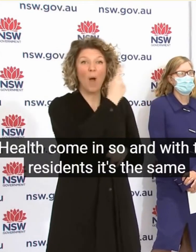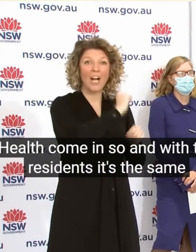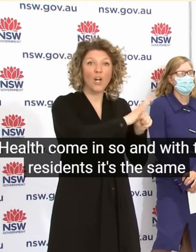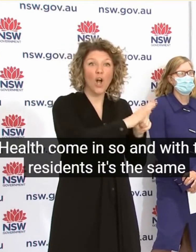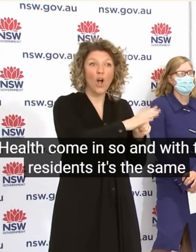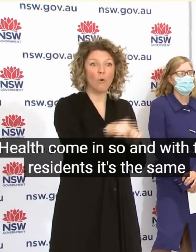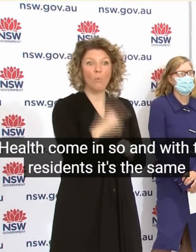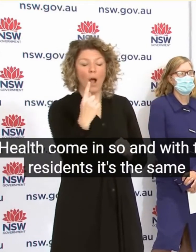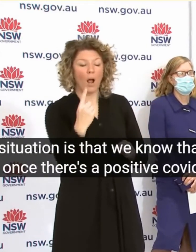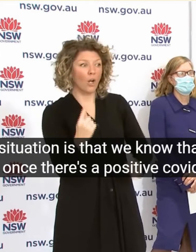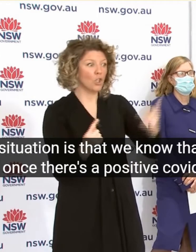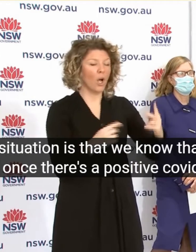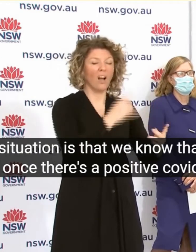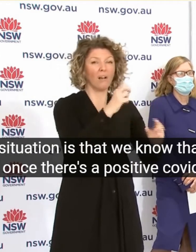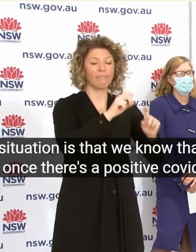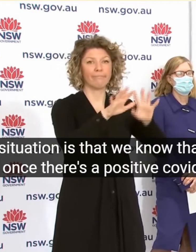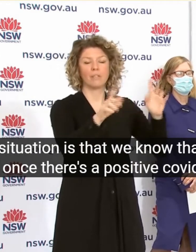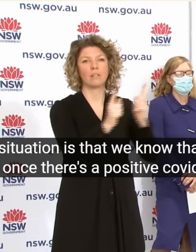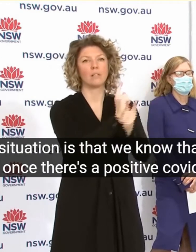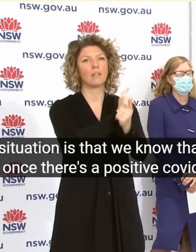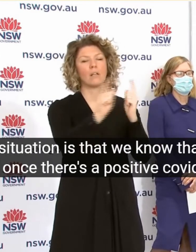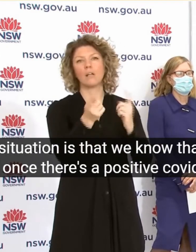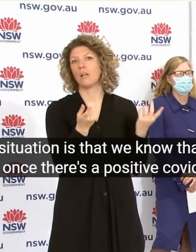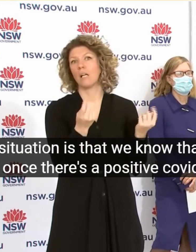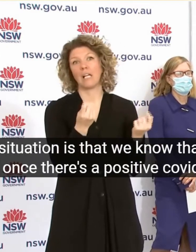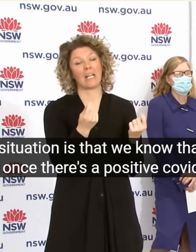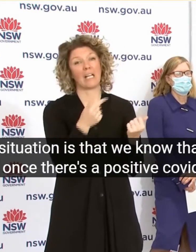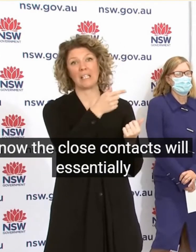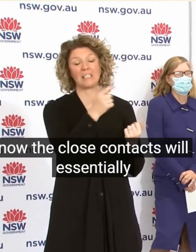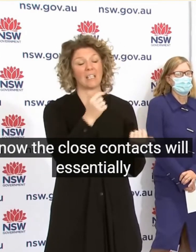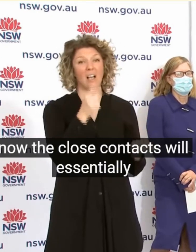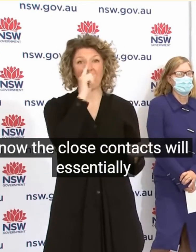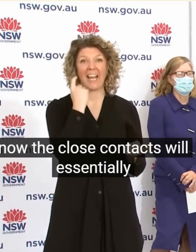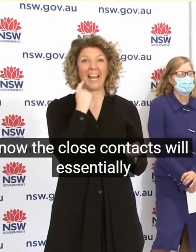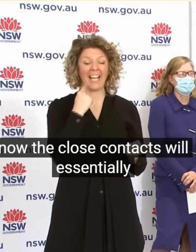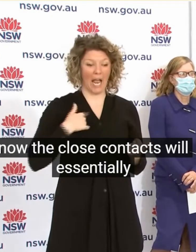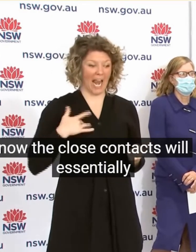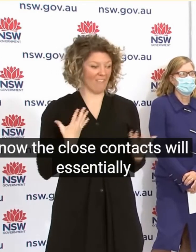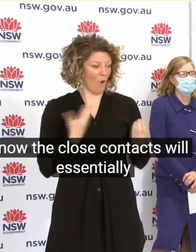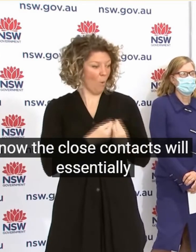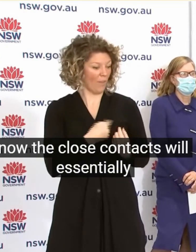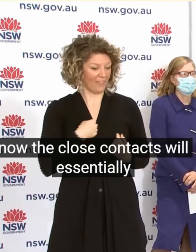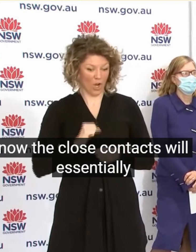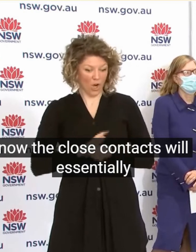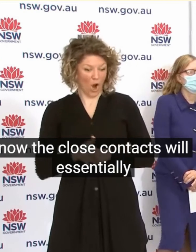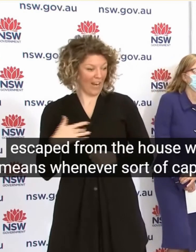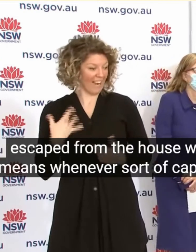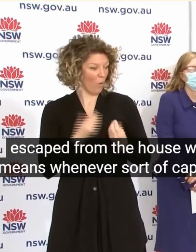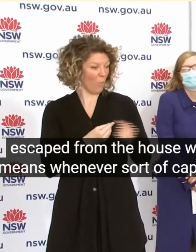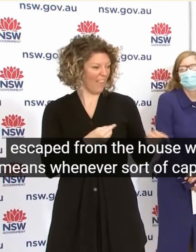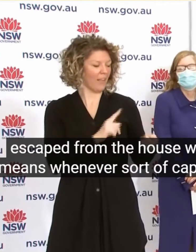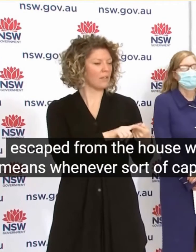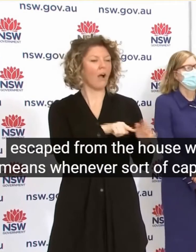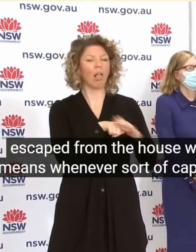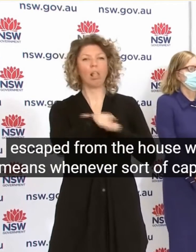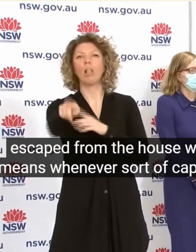Covert Now The Close Contacts Will Essentially Escape From The House Which Means We Never Sort Of Capturing That Spread Of The Virus And